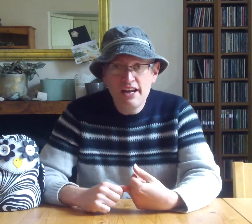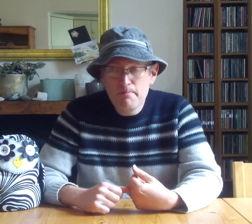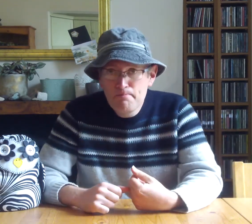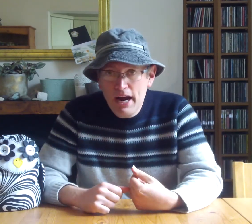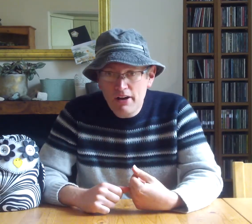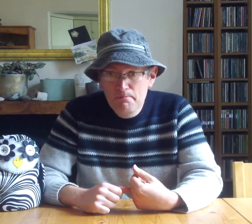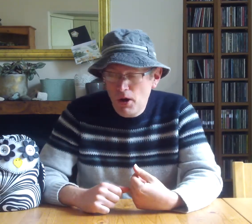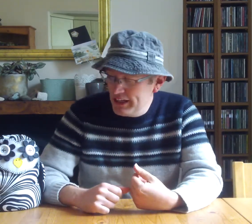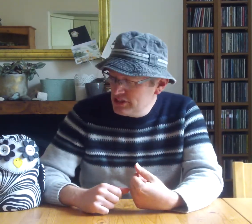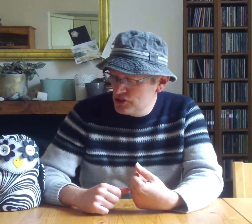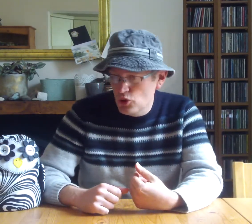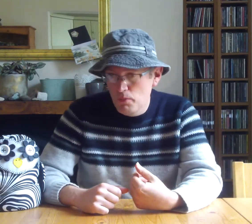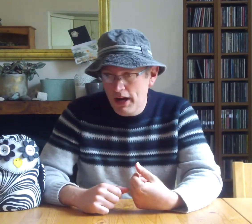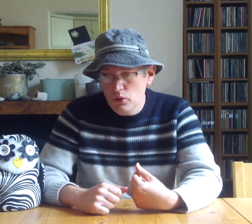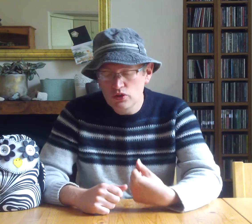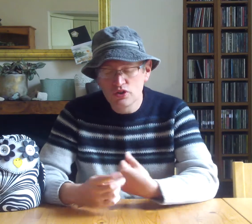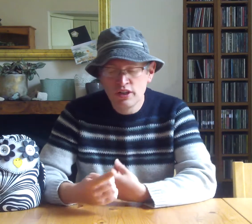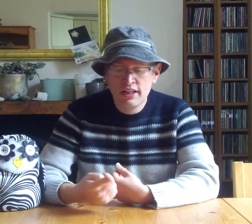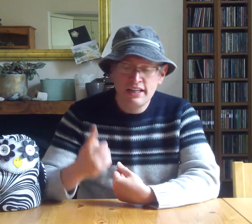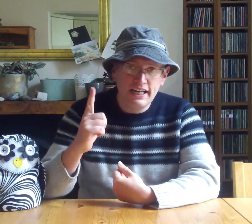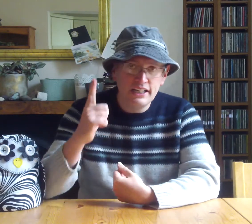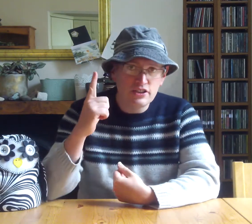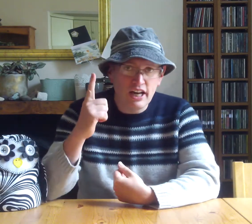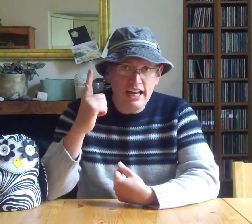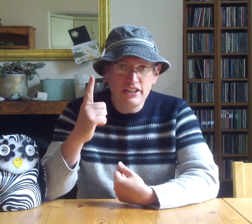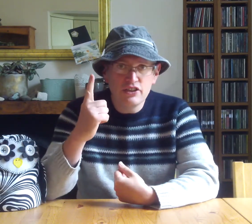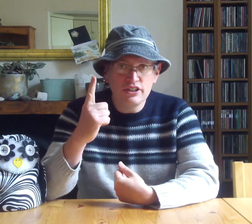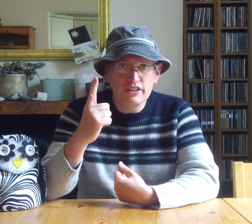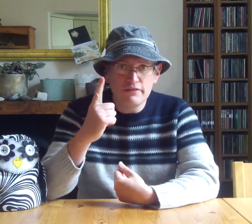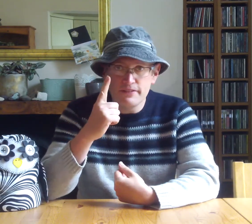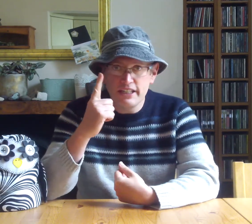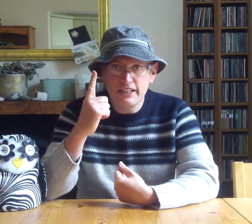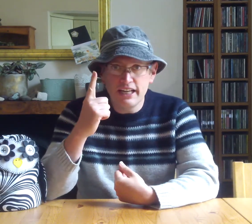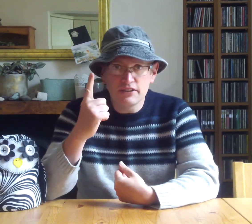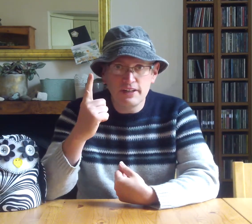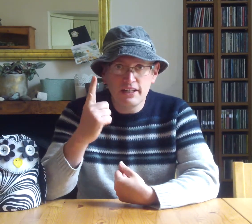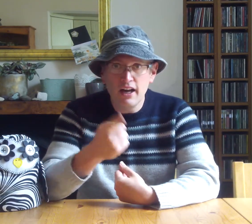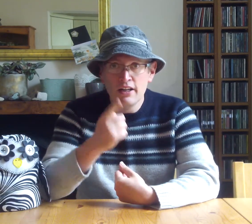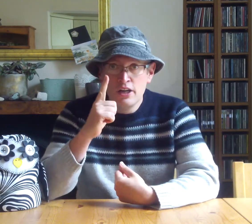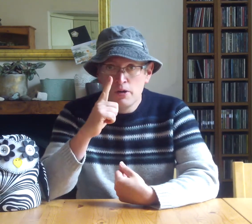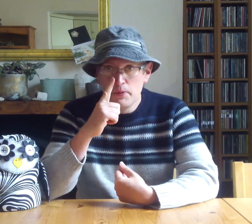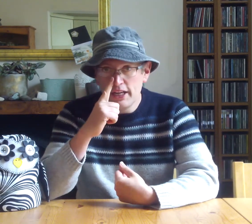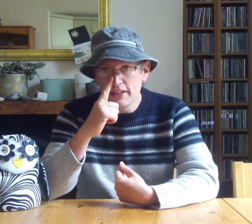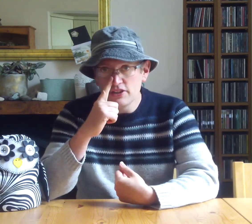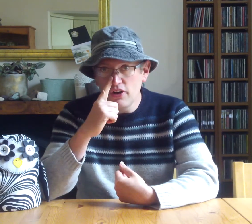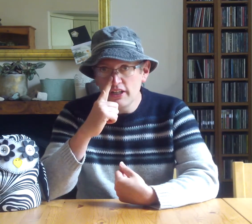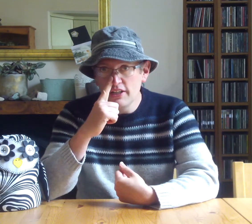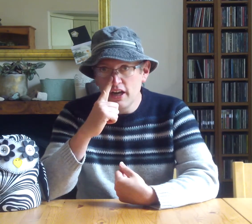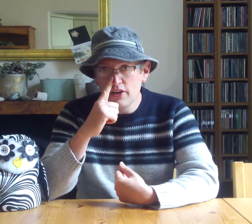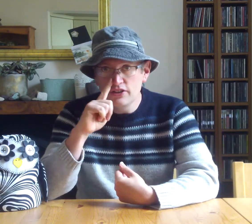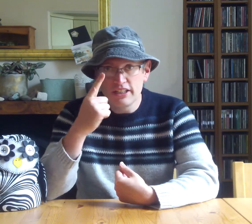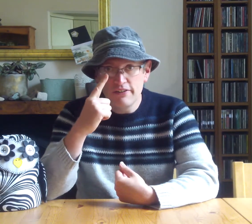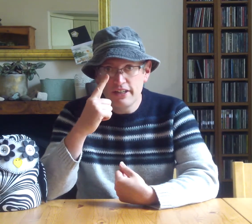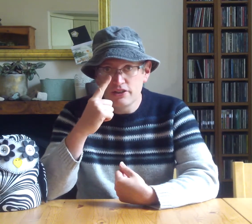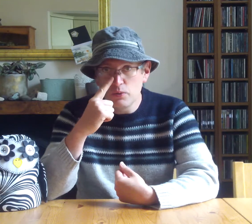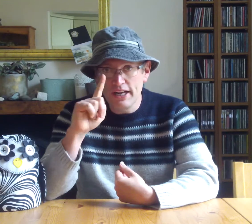mice or mouse is again using your index finger putting it at the side of your nose and giving it a twitch.